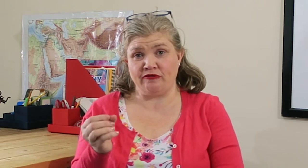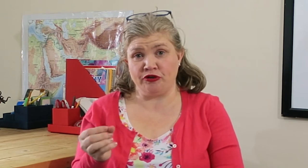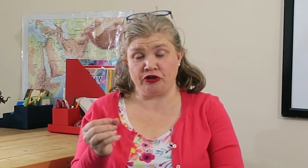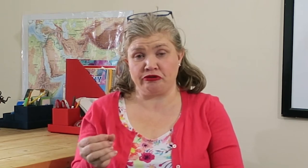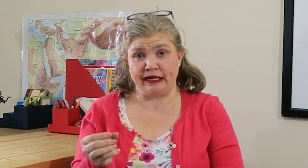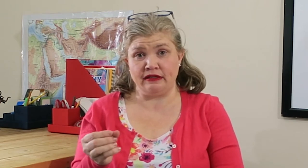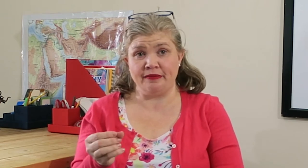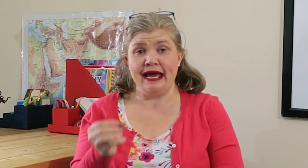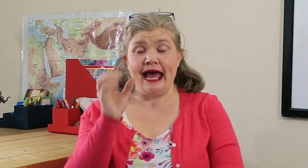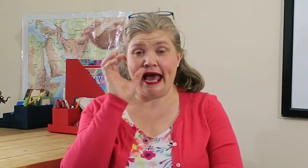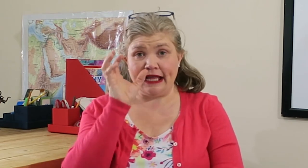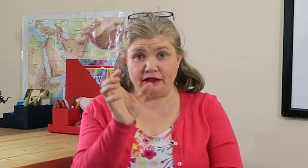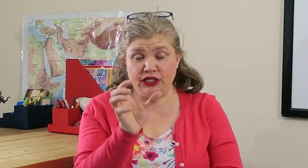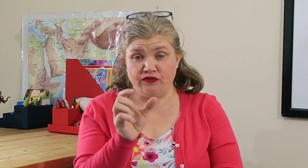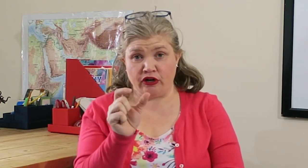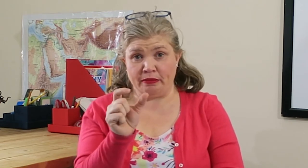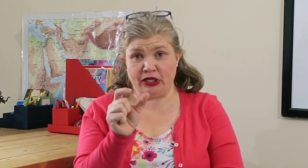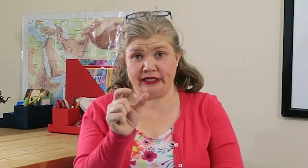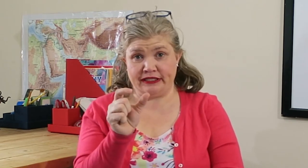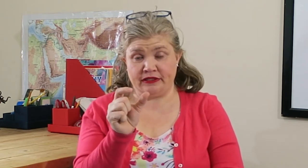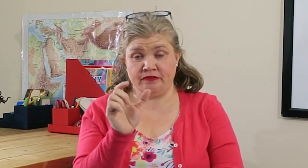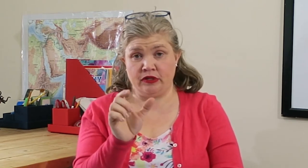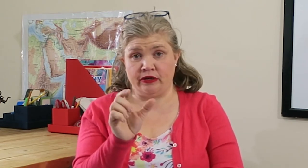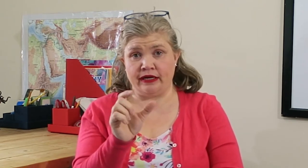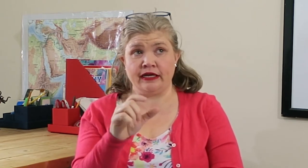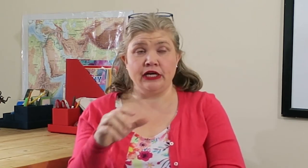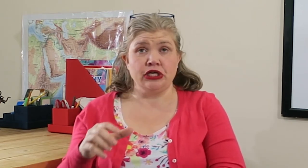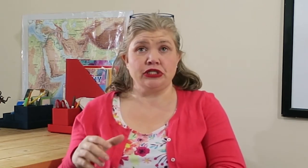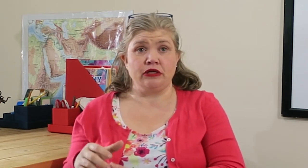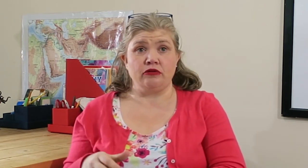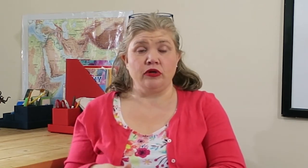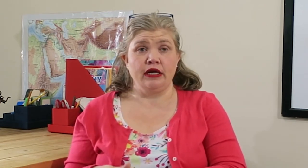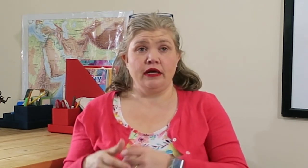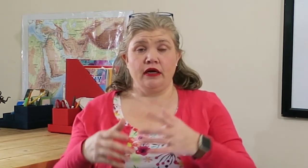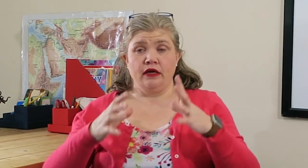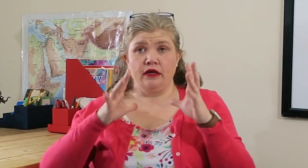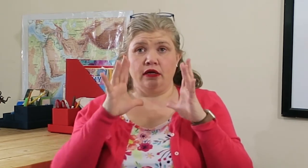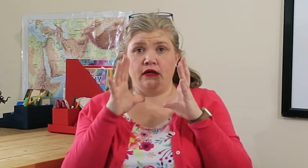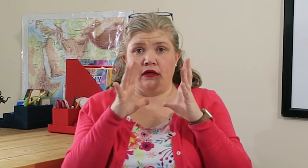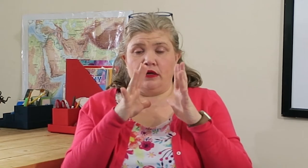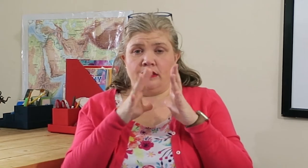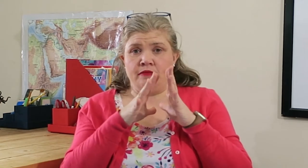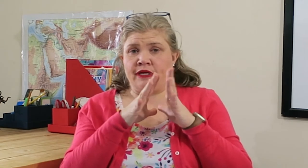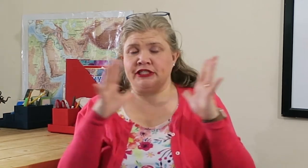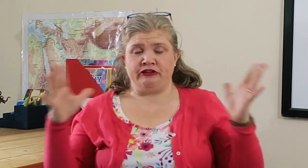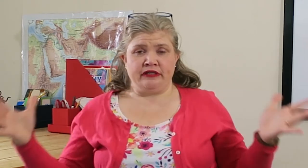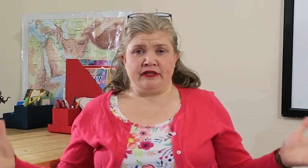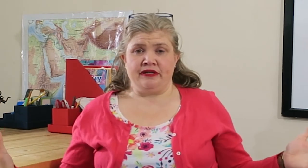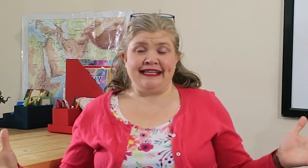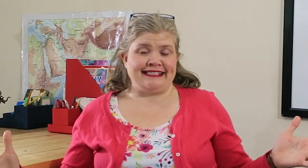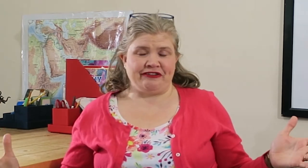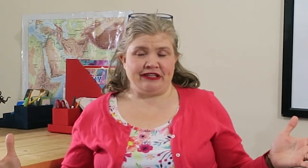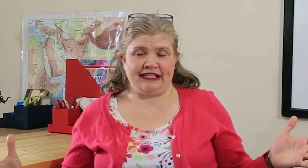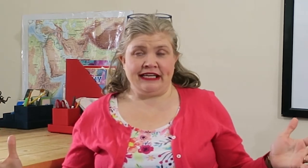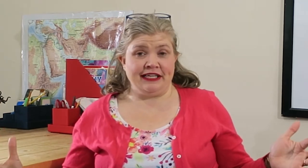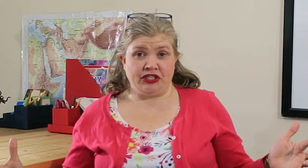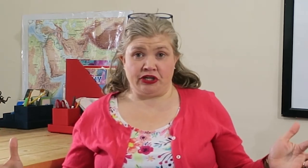out for your curriculum? At least for a pause. Okay. So not necessarily saying ditch the